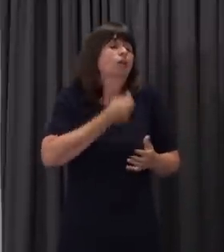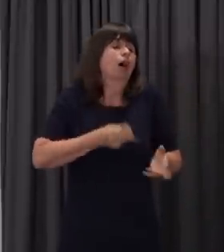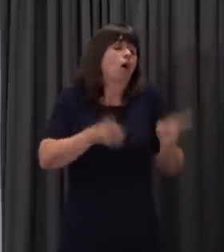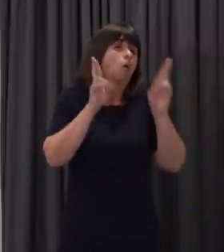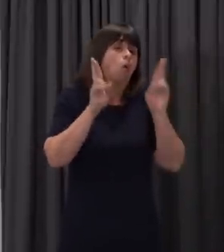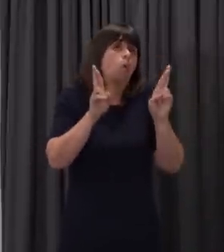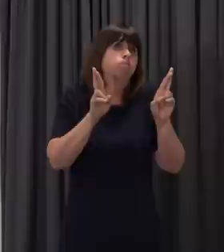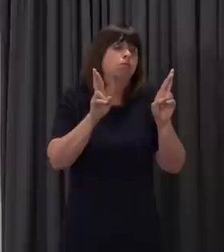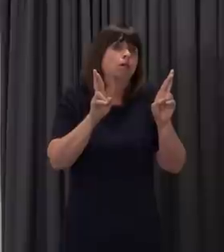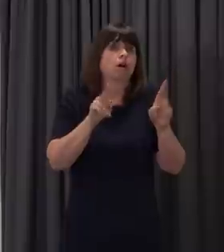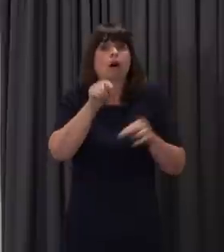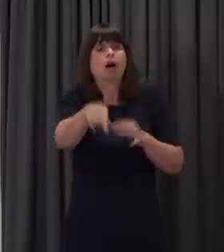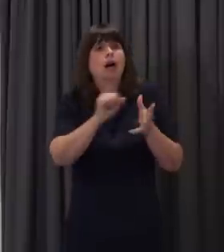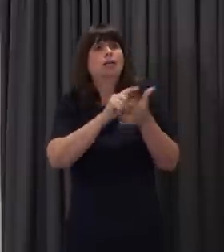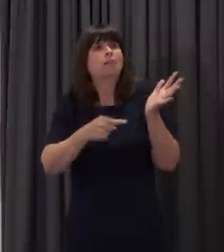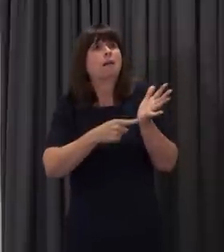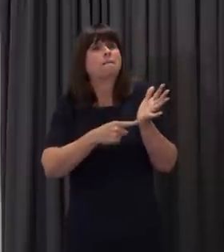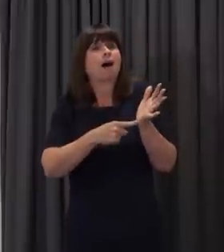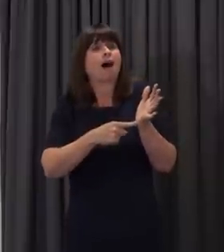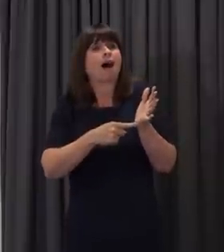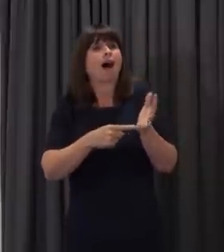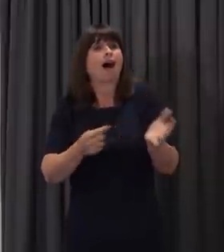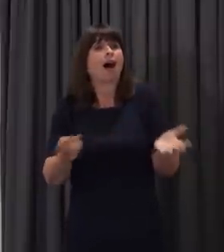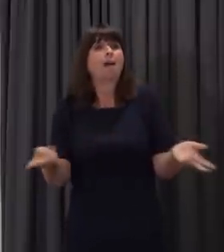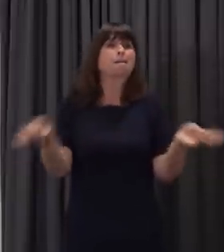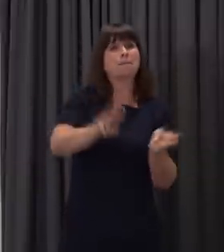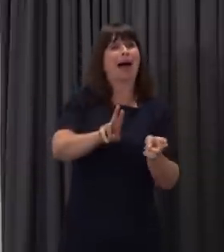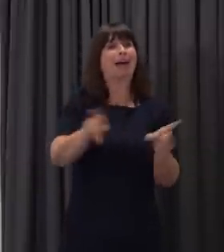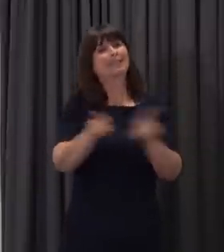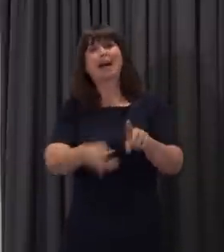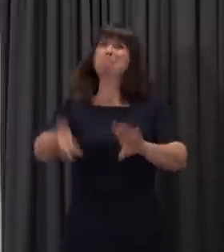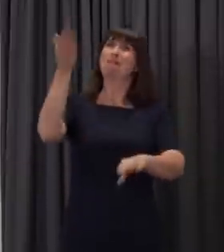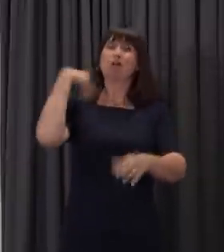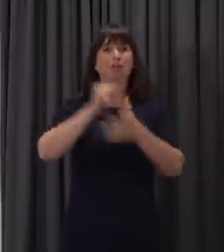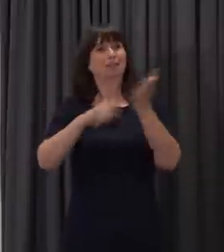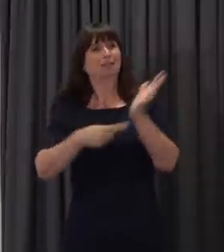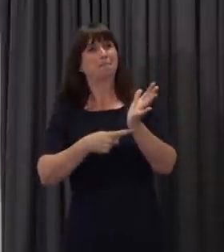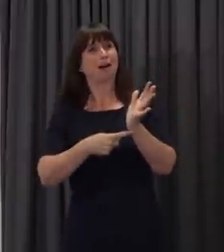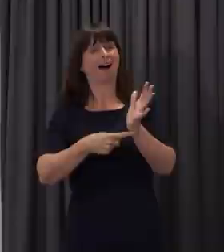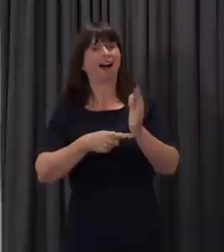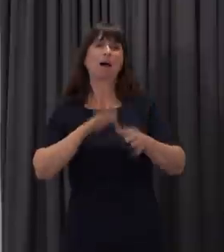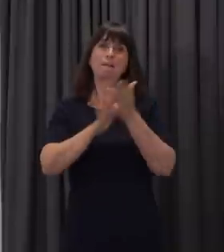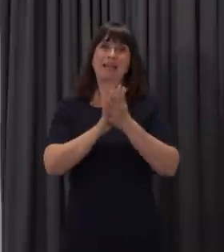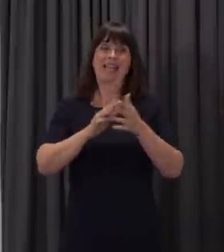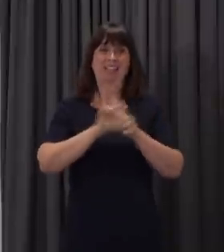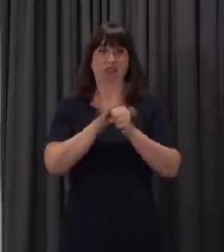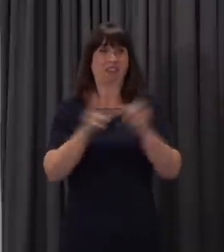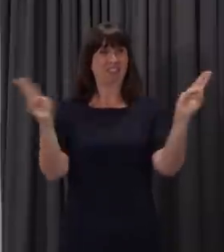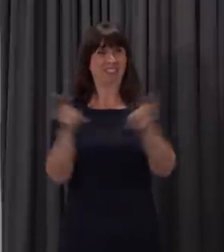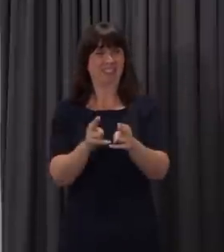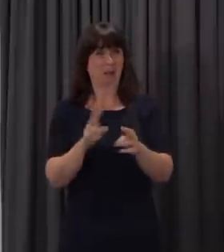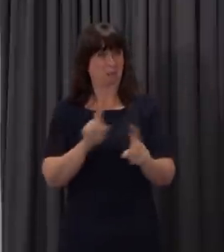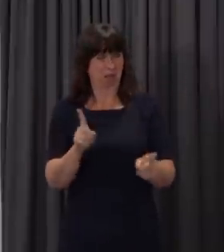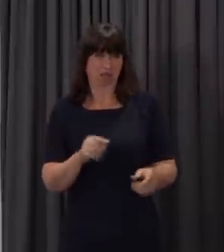that the science can tell us in September that we can have schools back to normal. But there is nothing to indicate at this time that that will be the